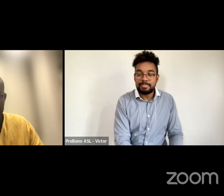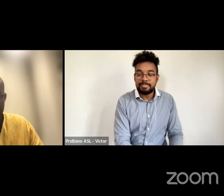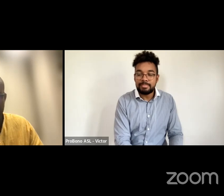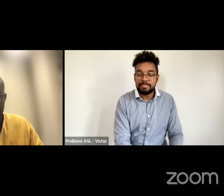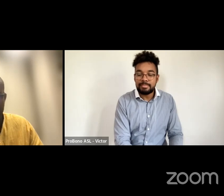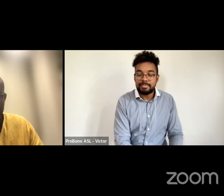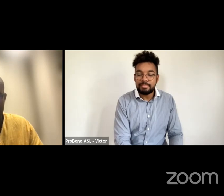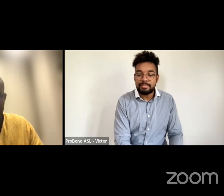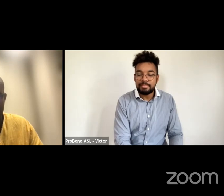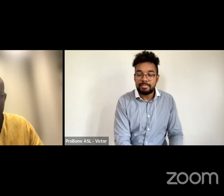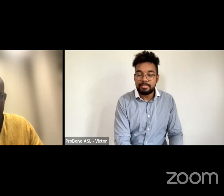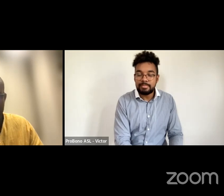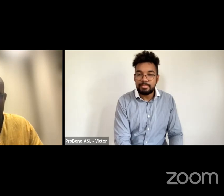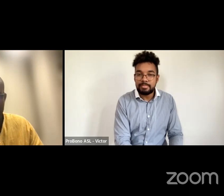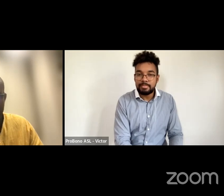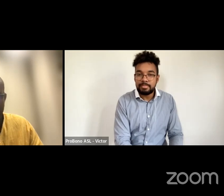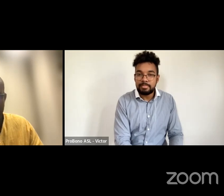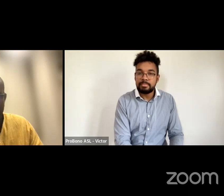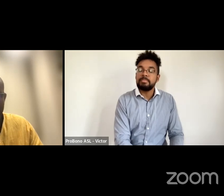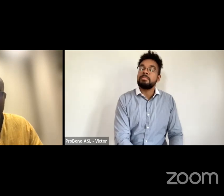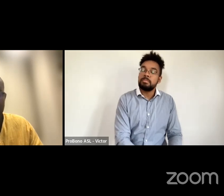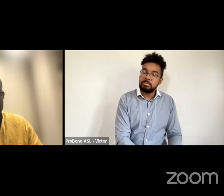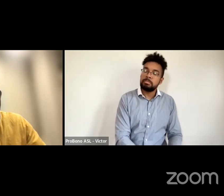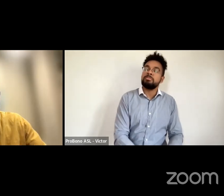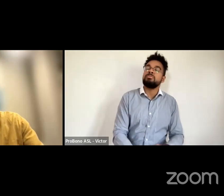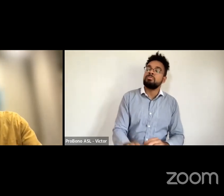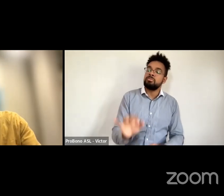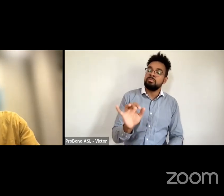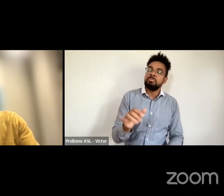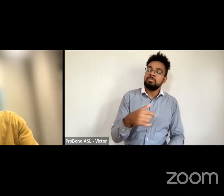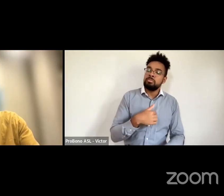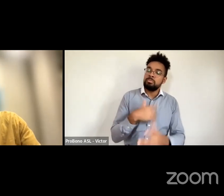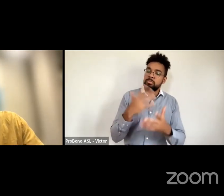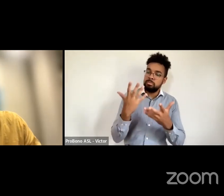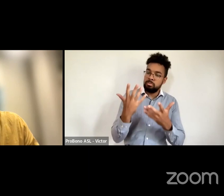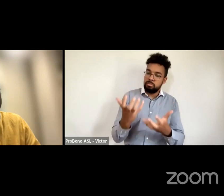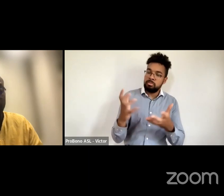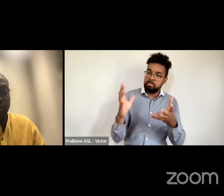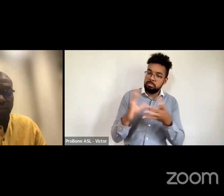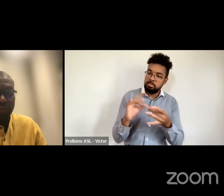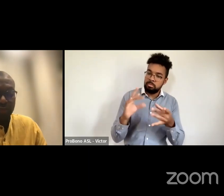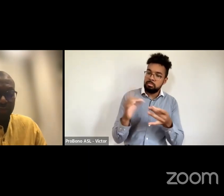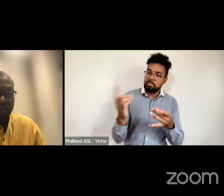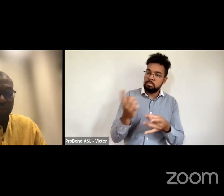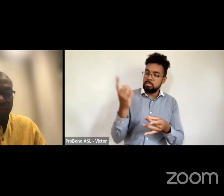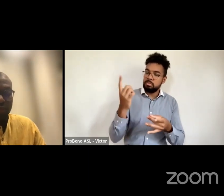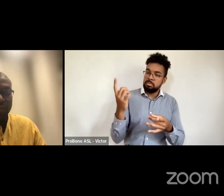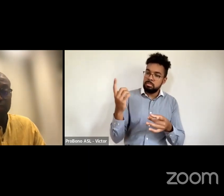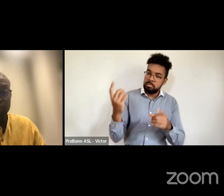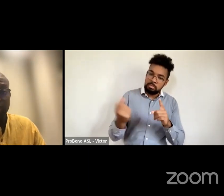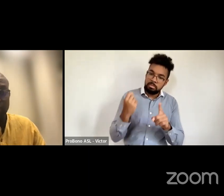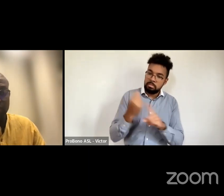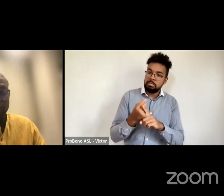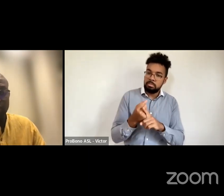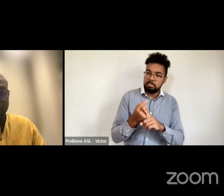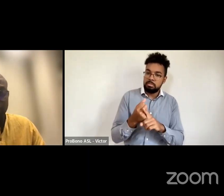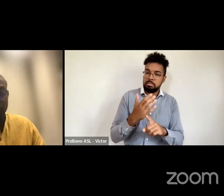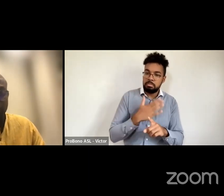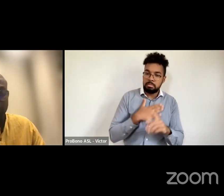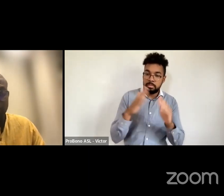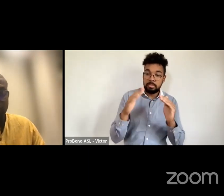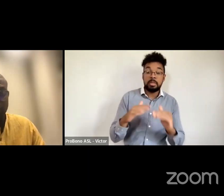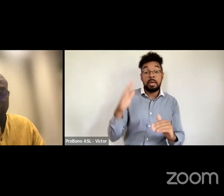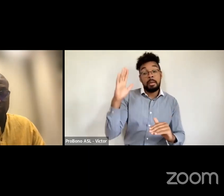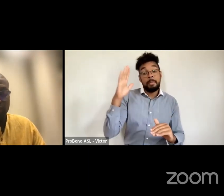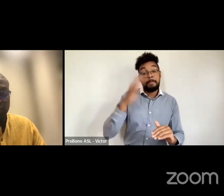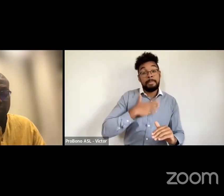something that i would want to quickly say that has impacted me a lot in in the space that i've existed uh my dad used